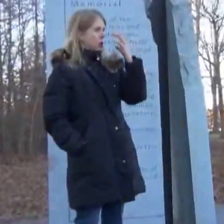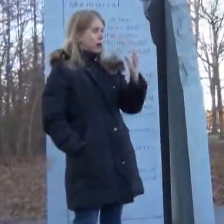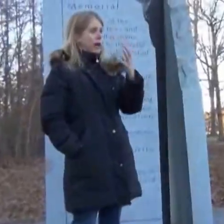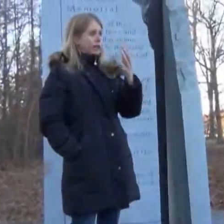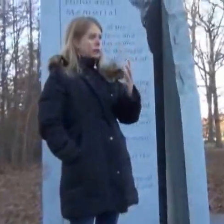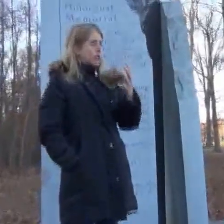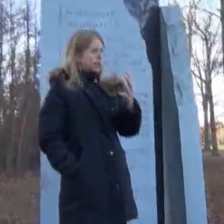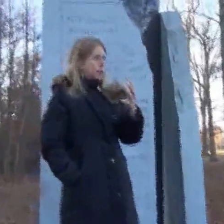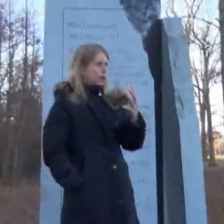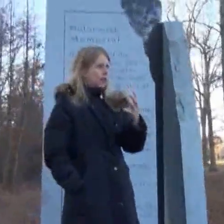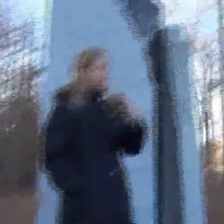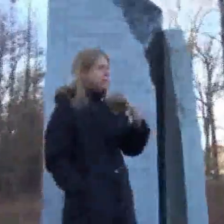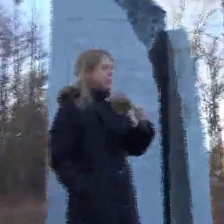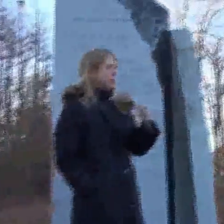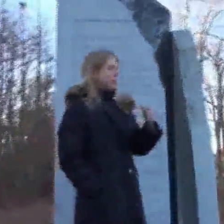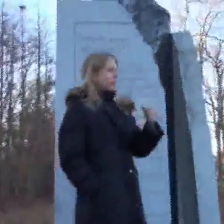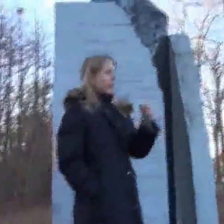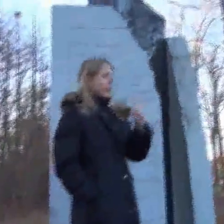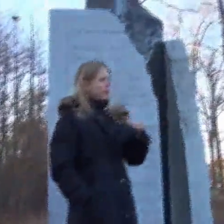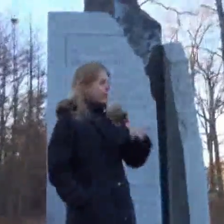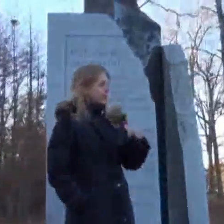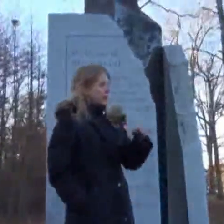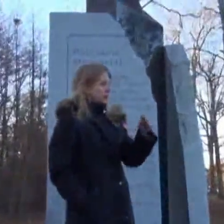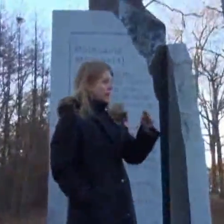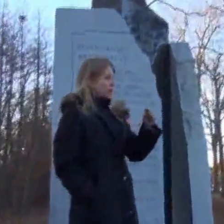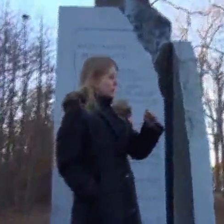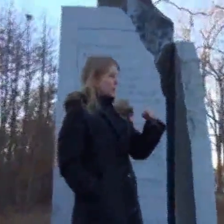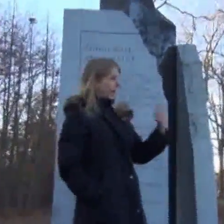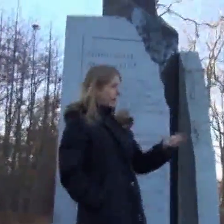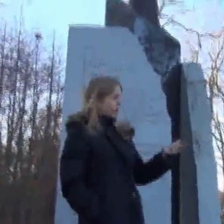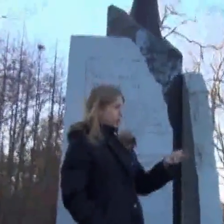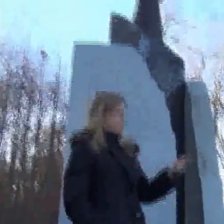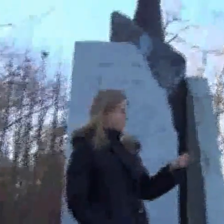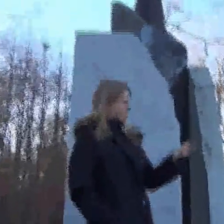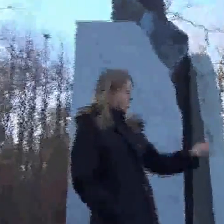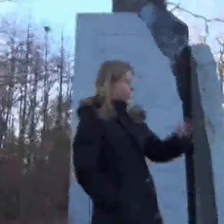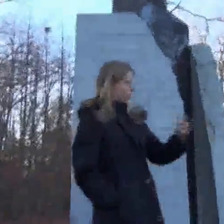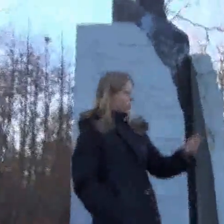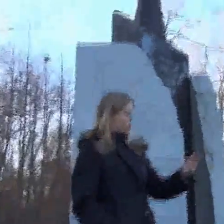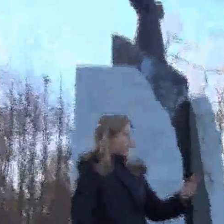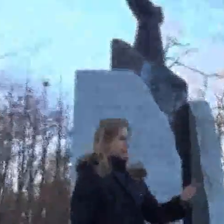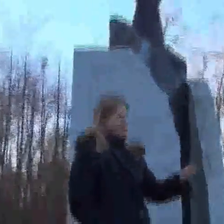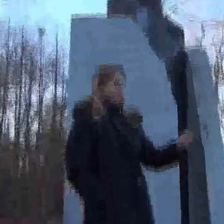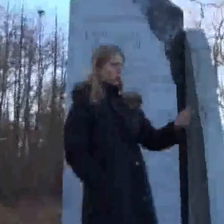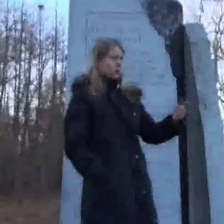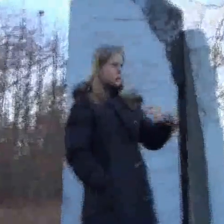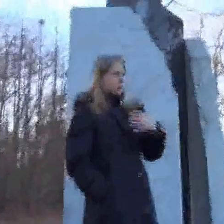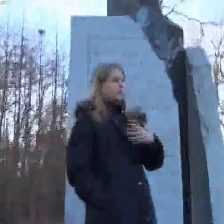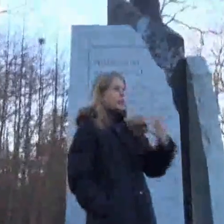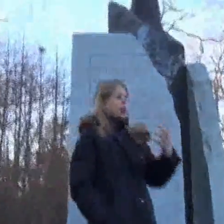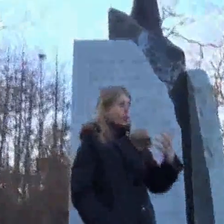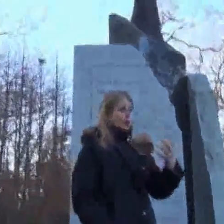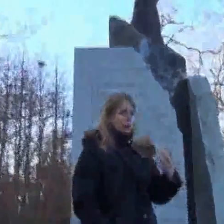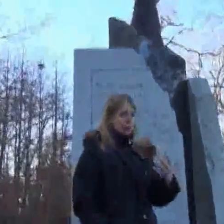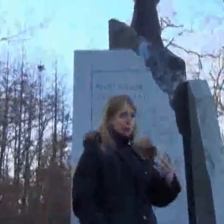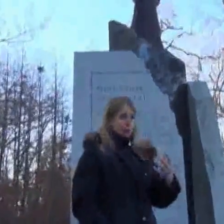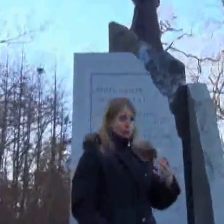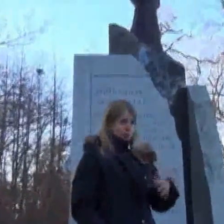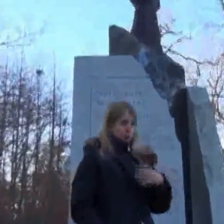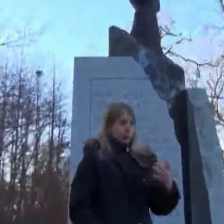cried and cried and cried, Abe Landau is actually a cantor. Do you know? A cantor is the singer for